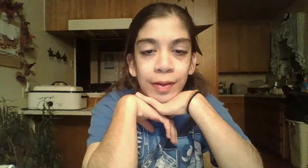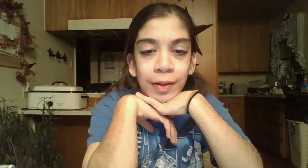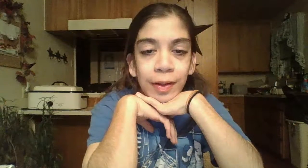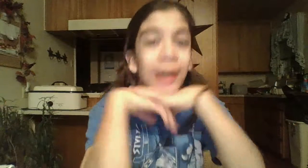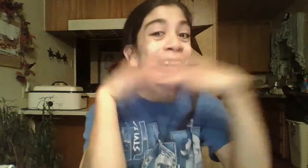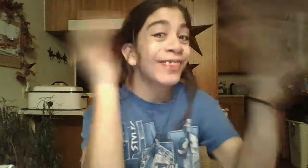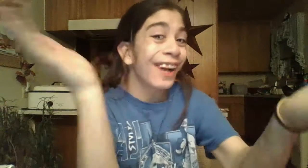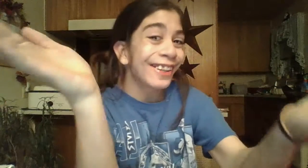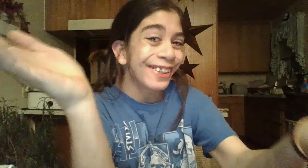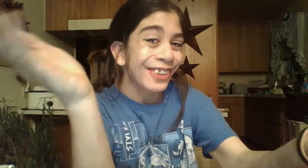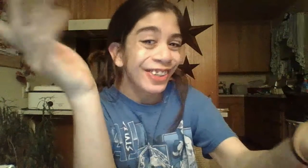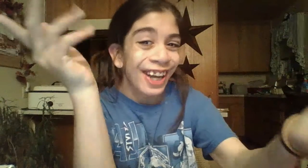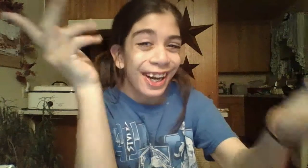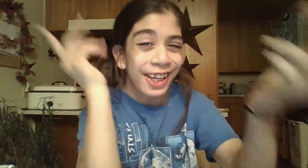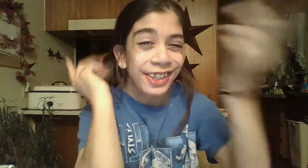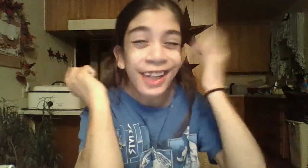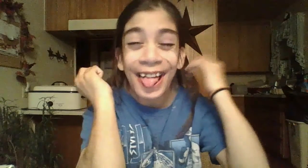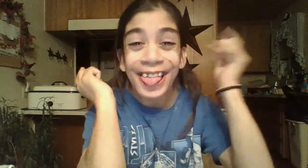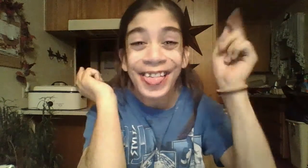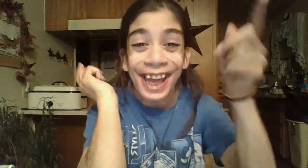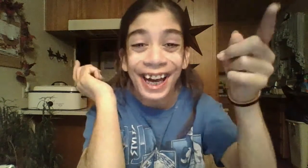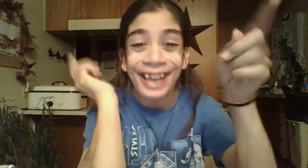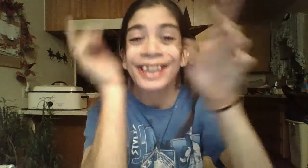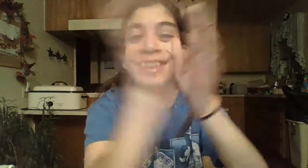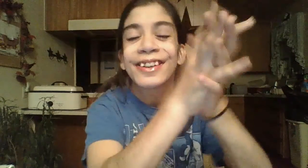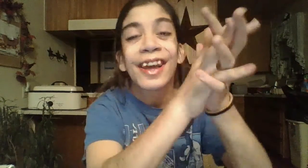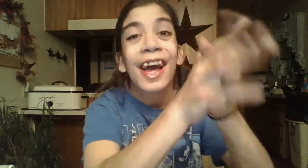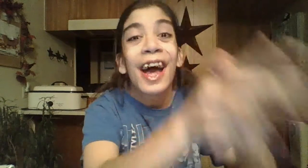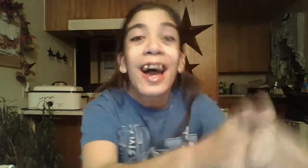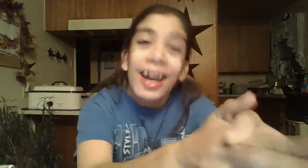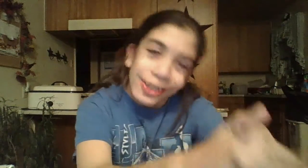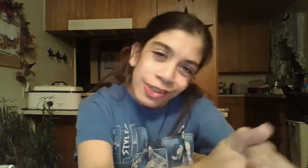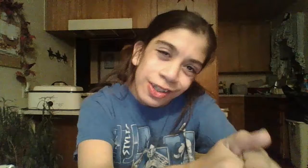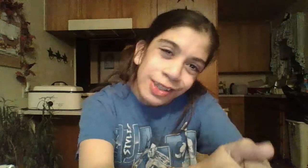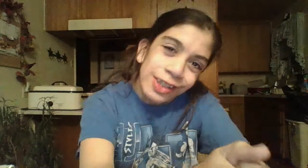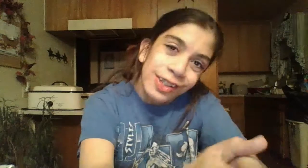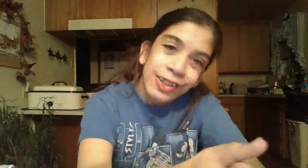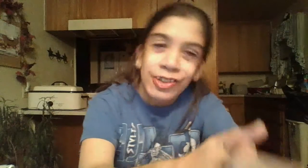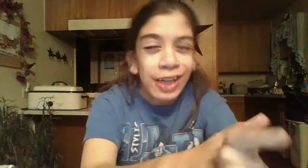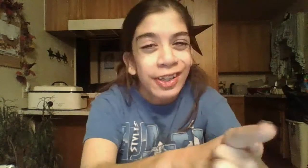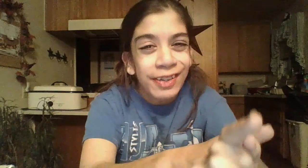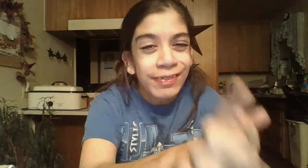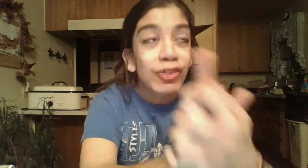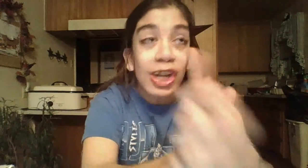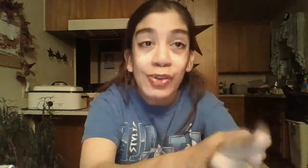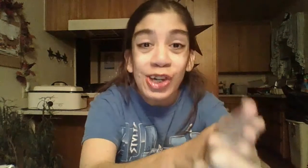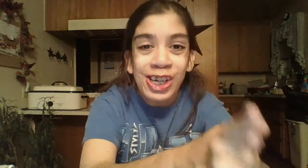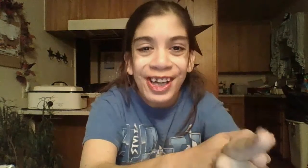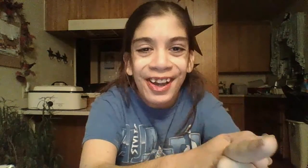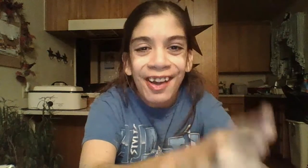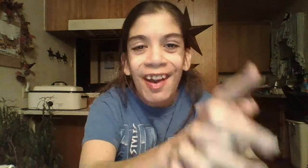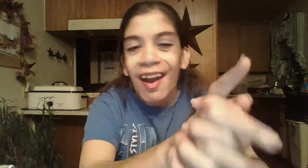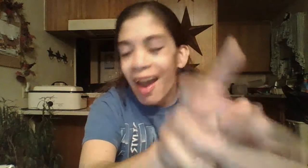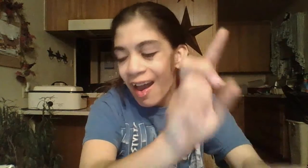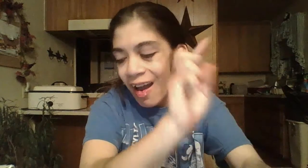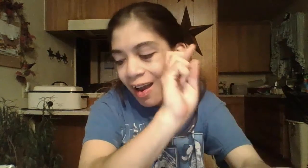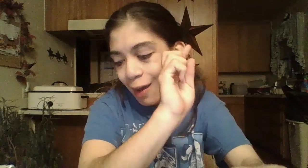I forgot to tell you guys that starting in 27th January, I